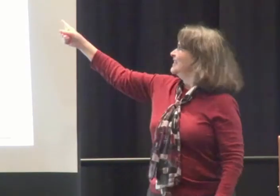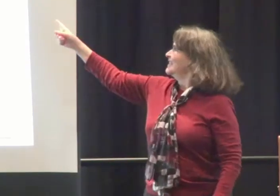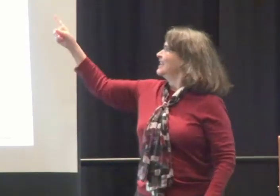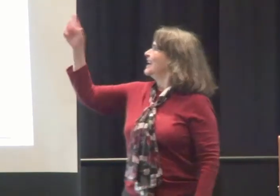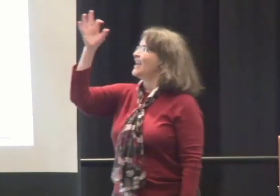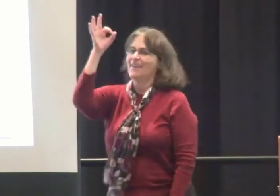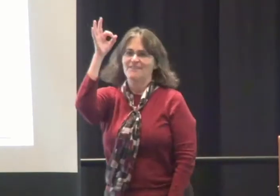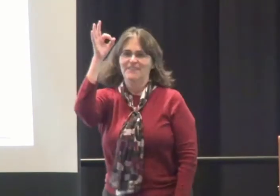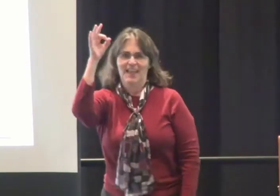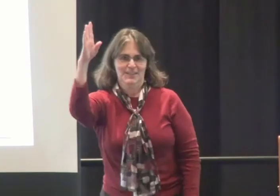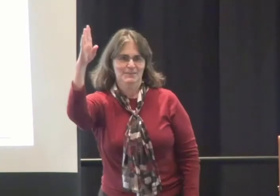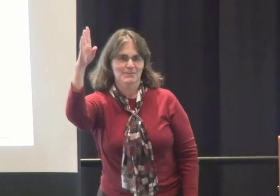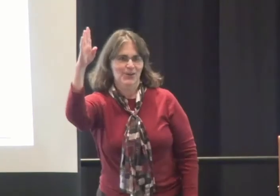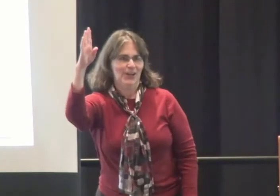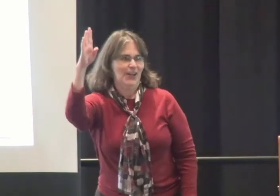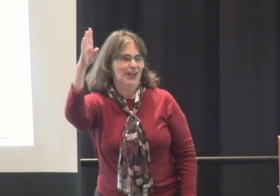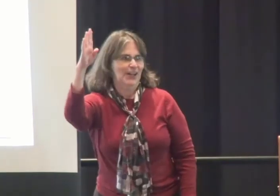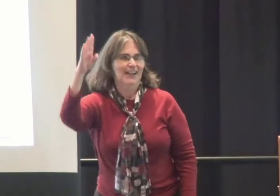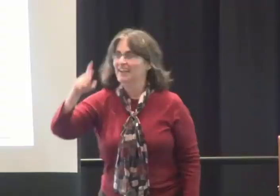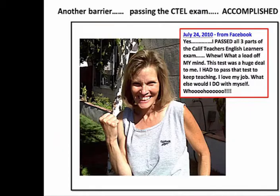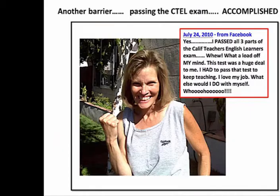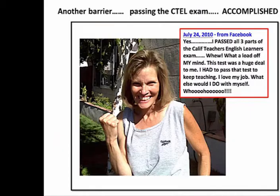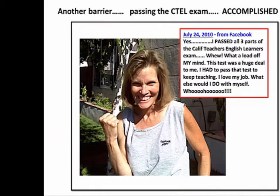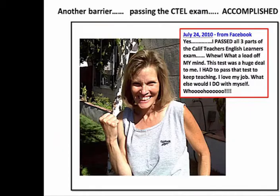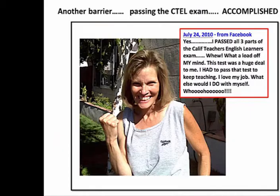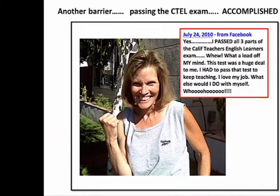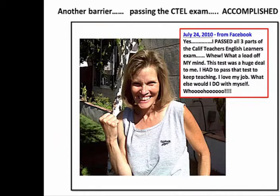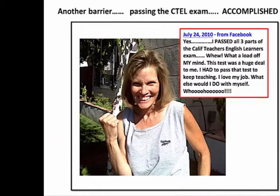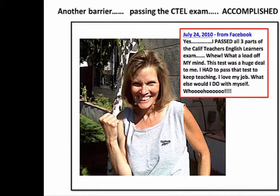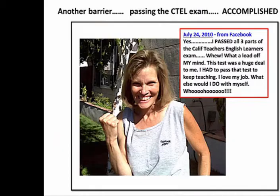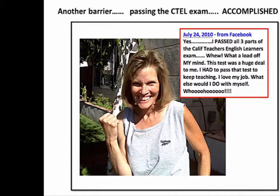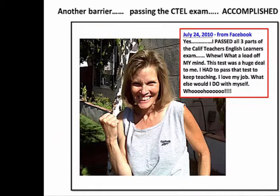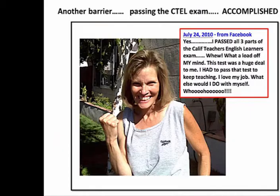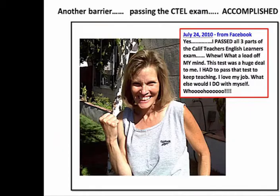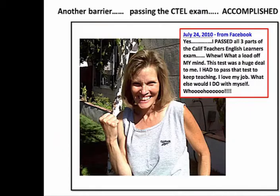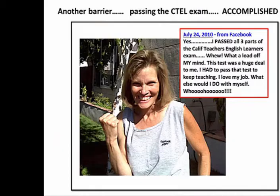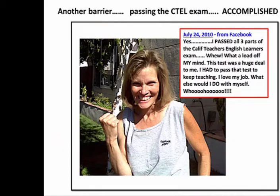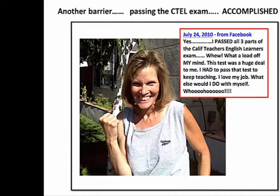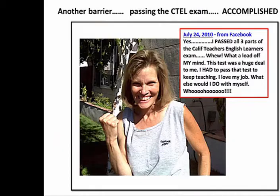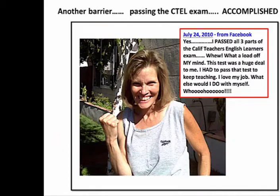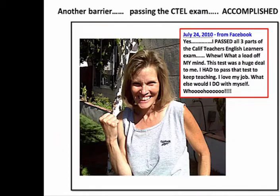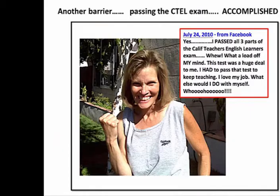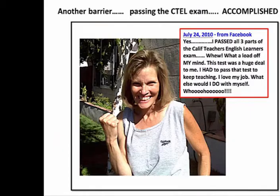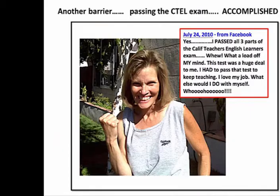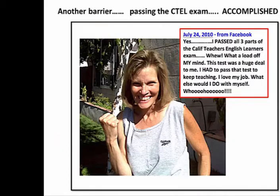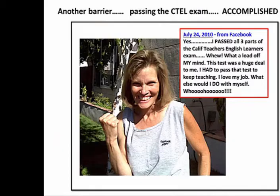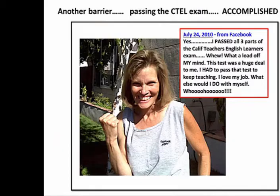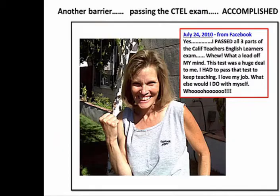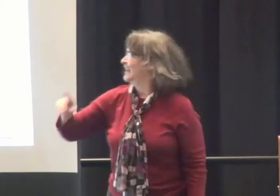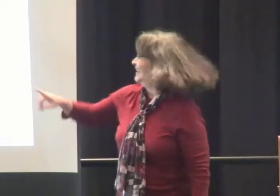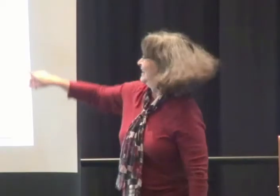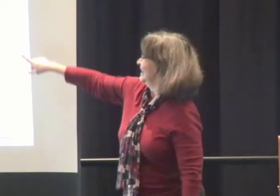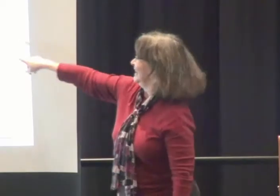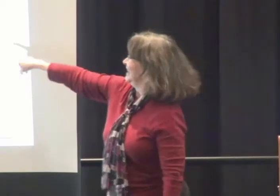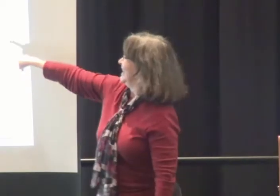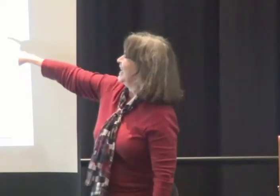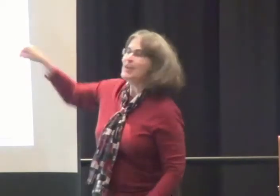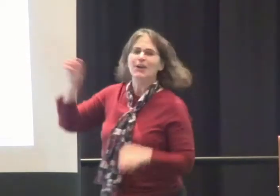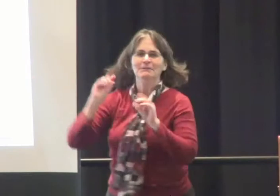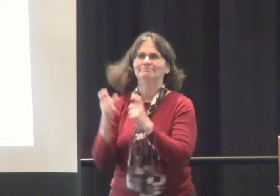Roxanne found this for us to share with you today. A posting